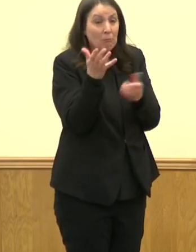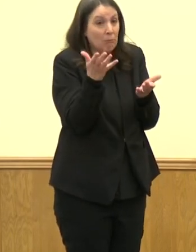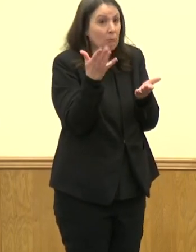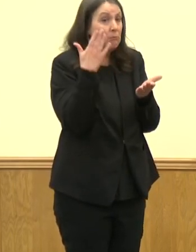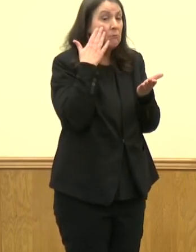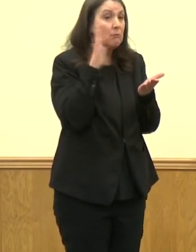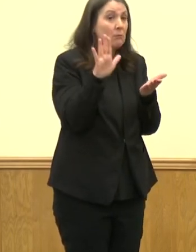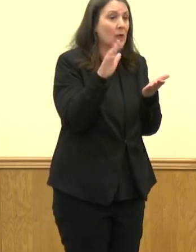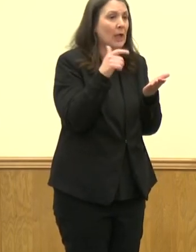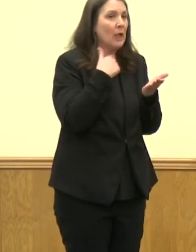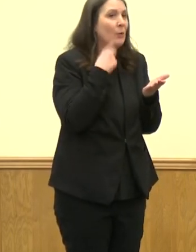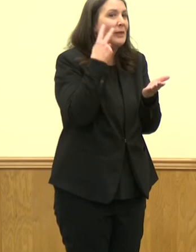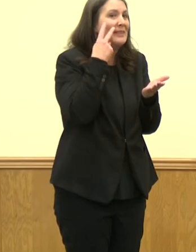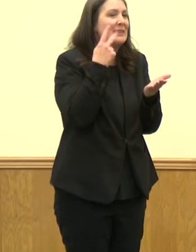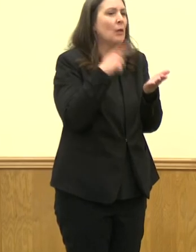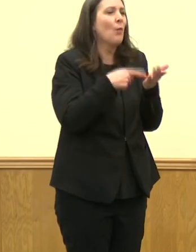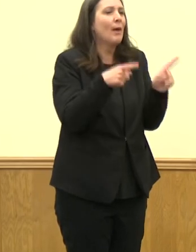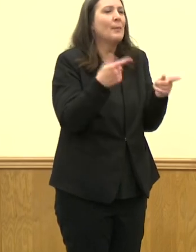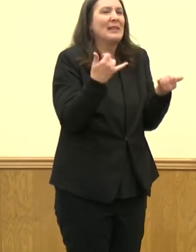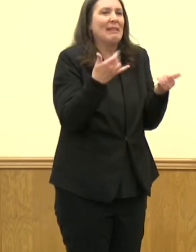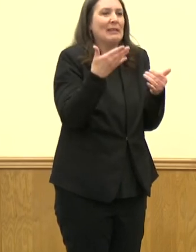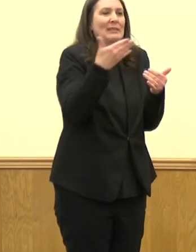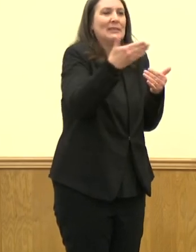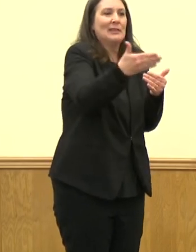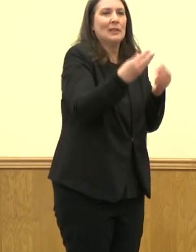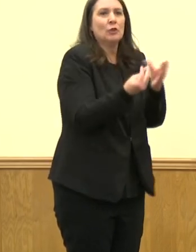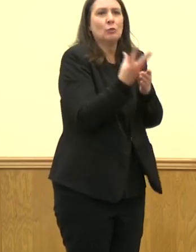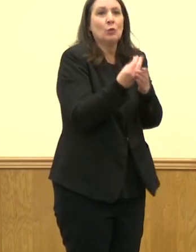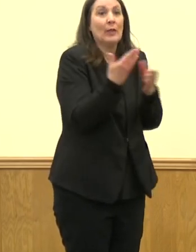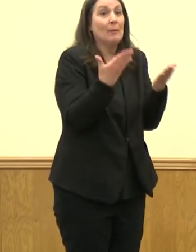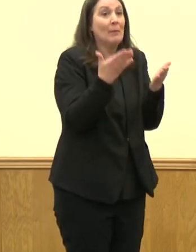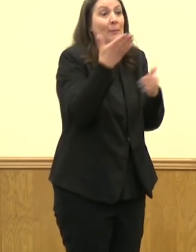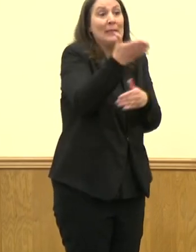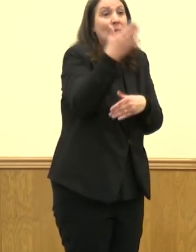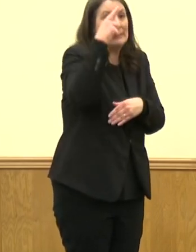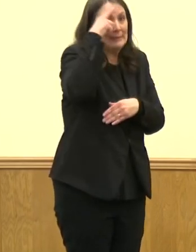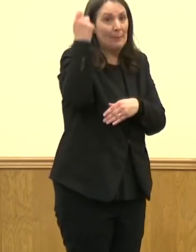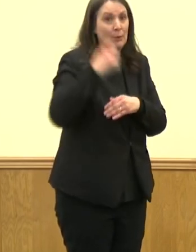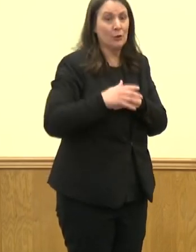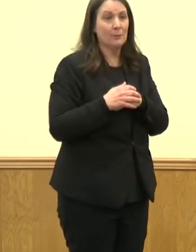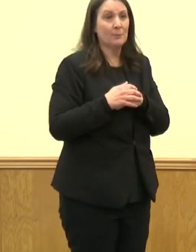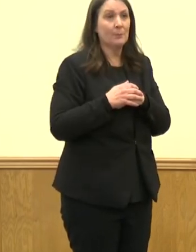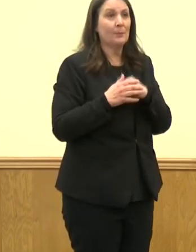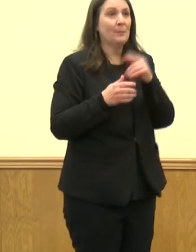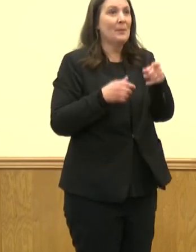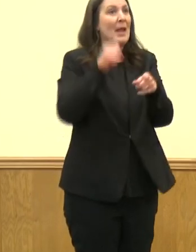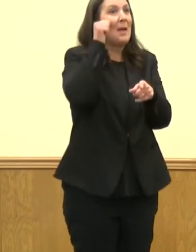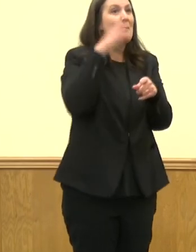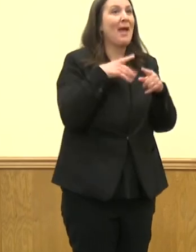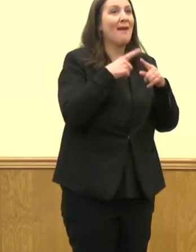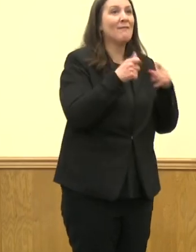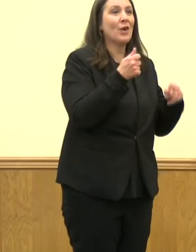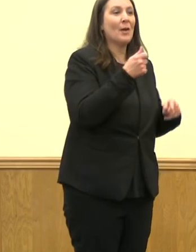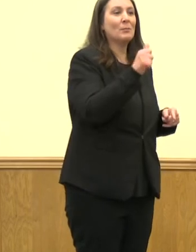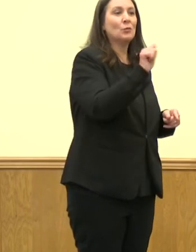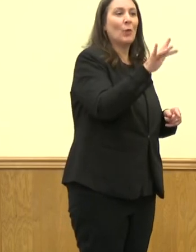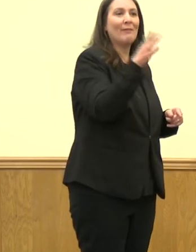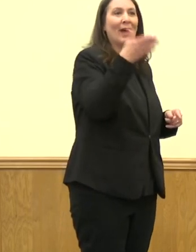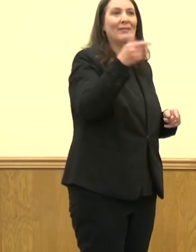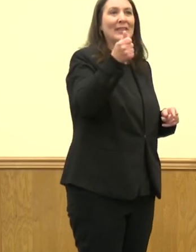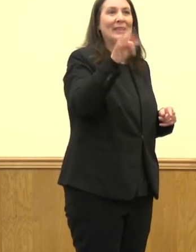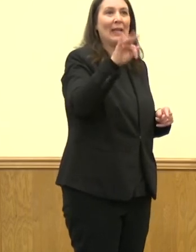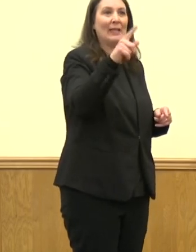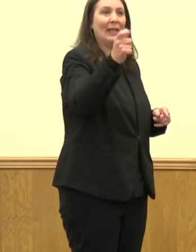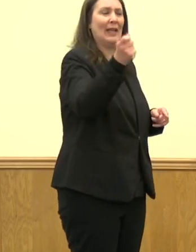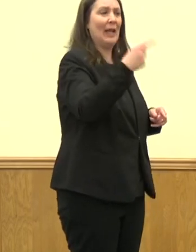through the spring and summer. You know, those, sorry. Just really quick, those additional weekend days that you guys have